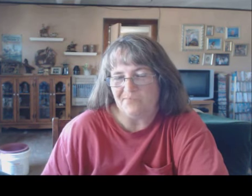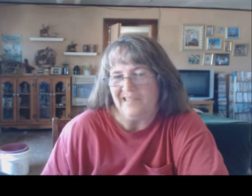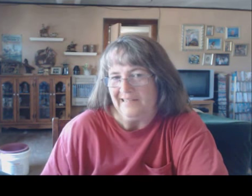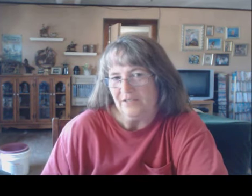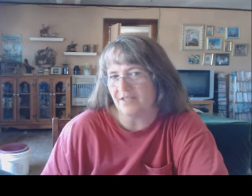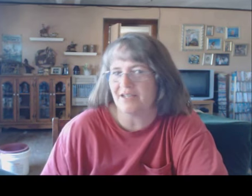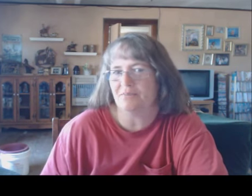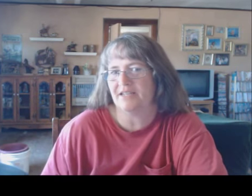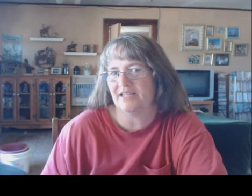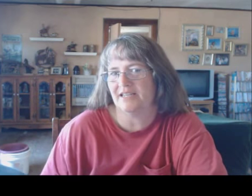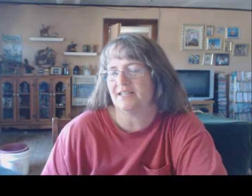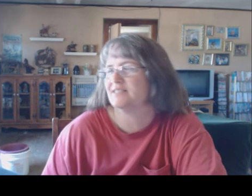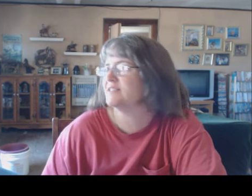And he took a couple of kicks.